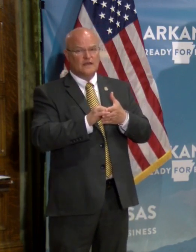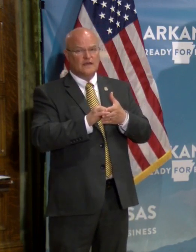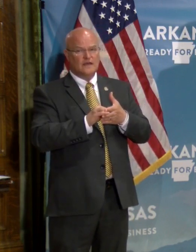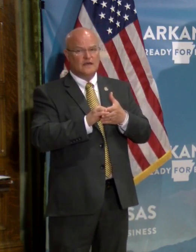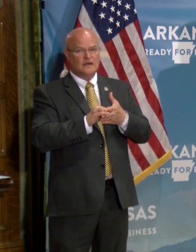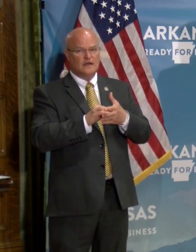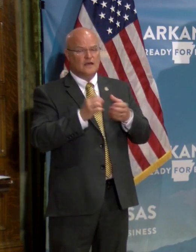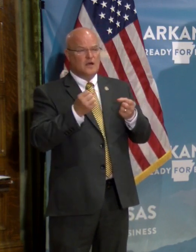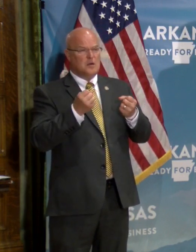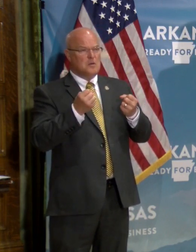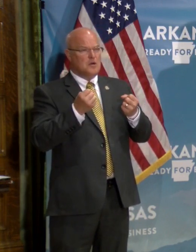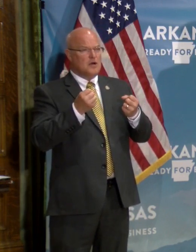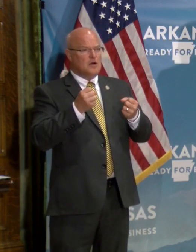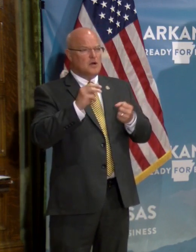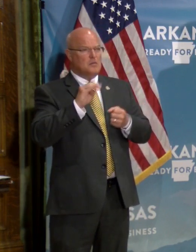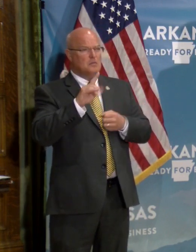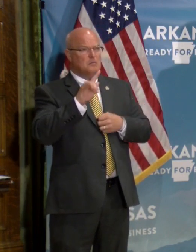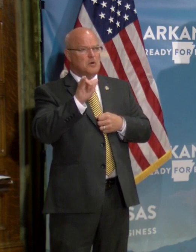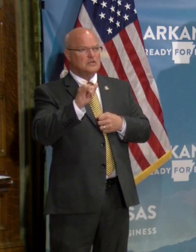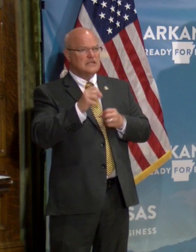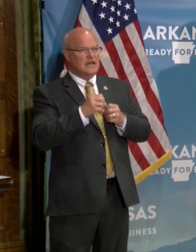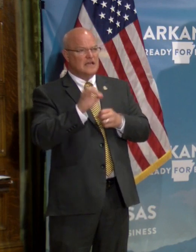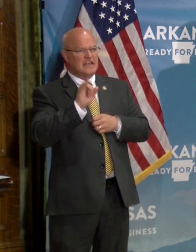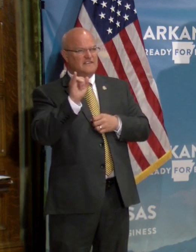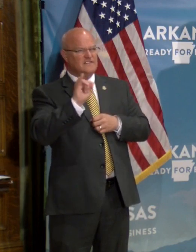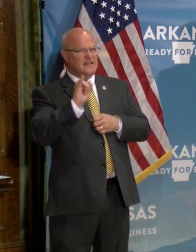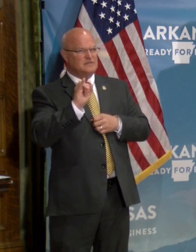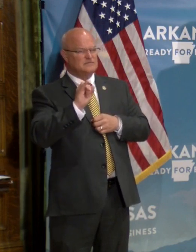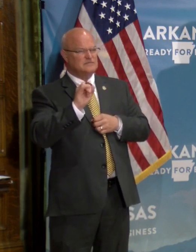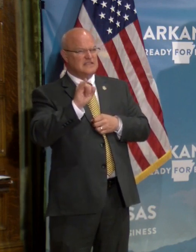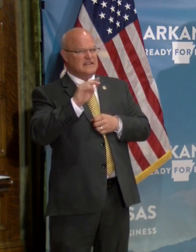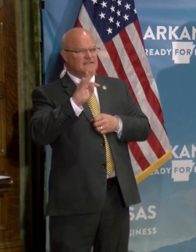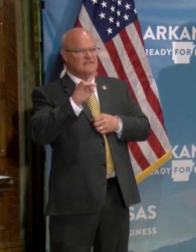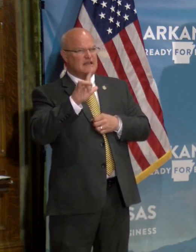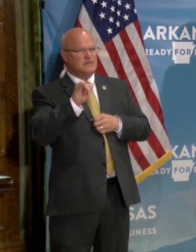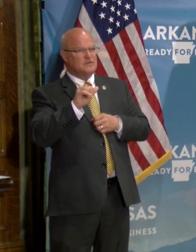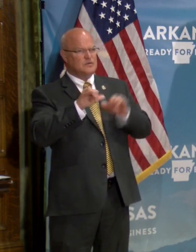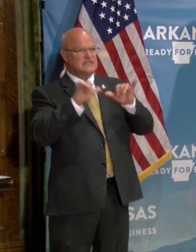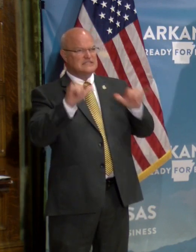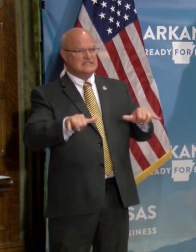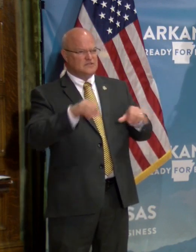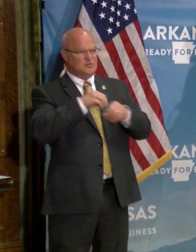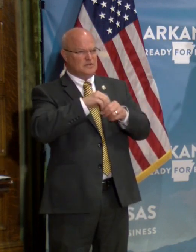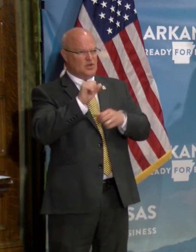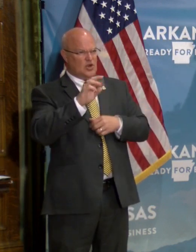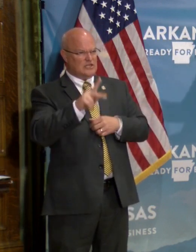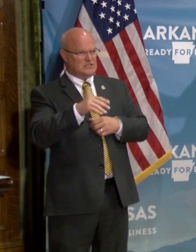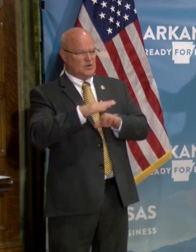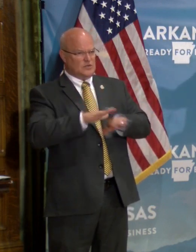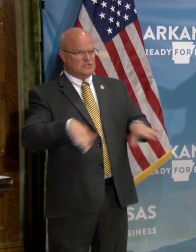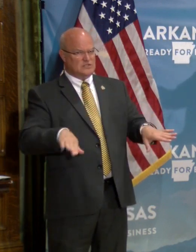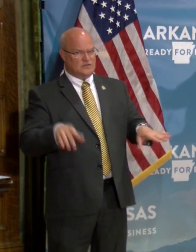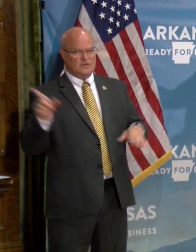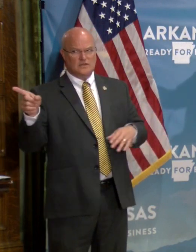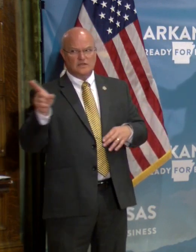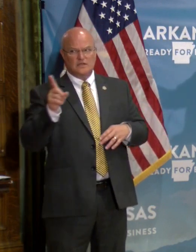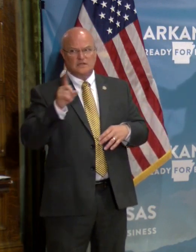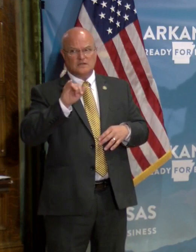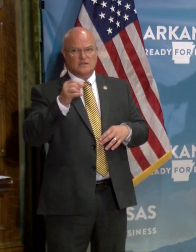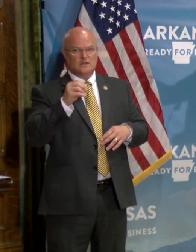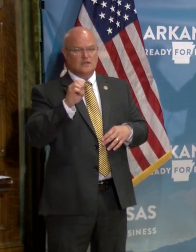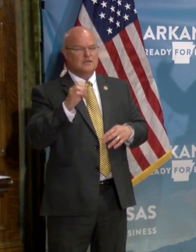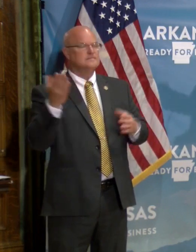inflammatory disease, have we had any cases of those? All right, Dr. Smith, or who's that? Dr. Merrill?